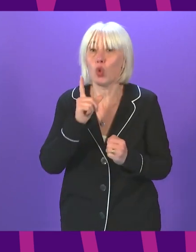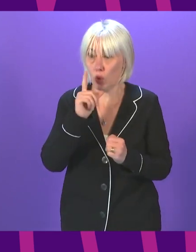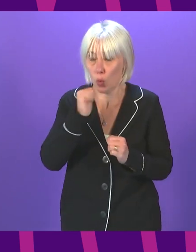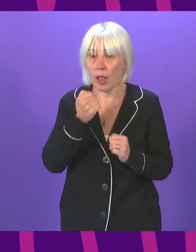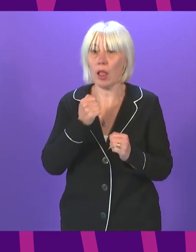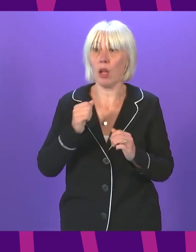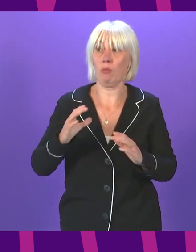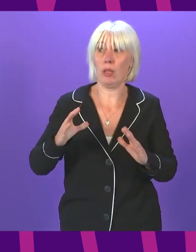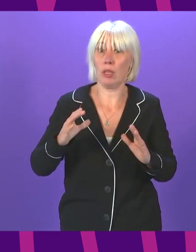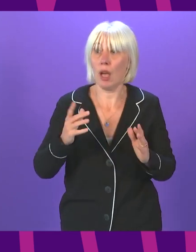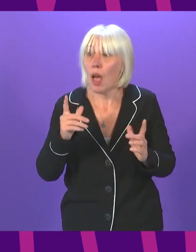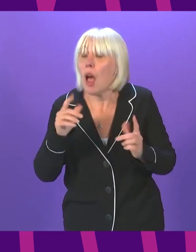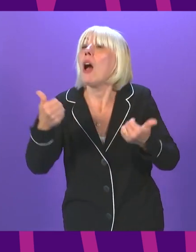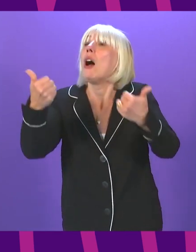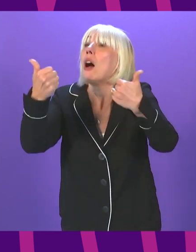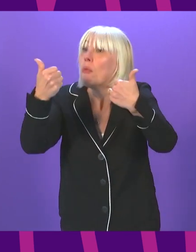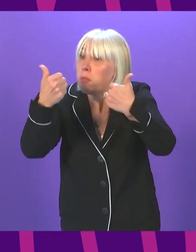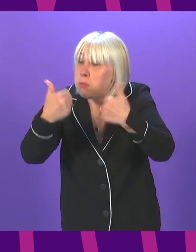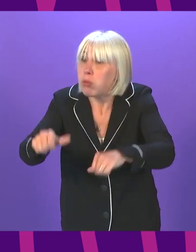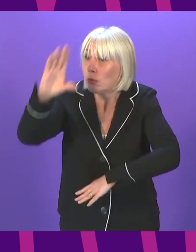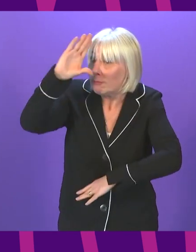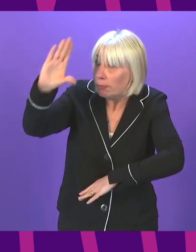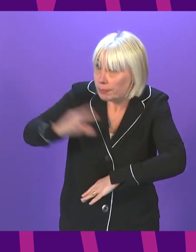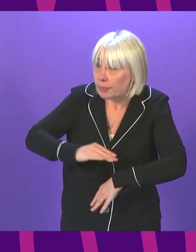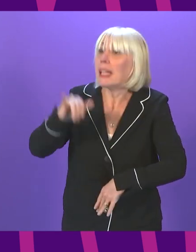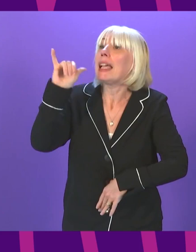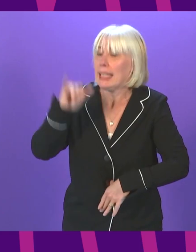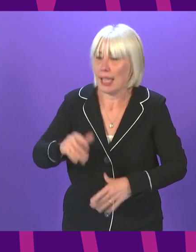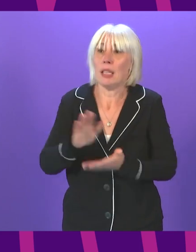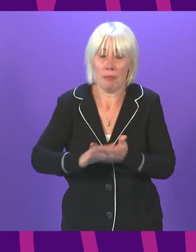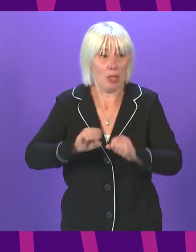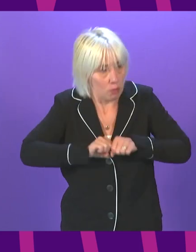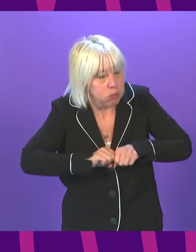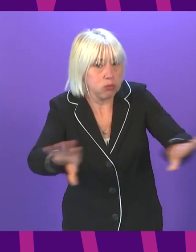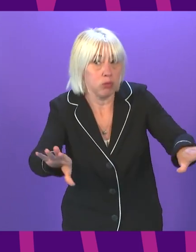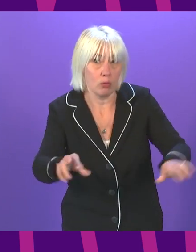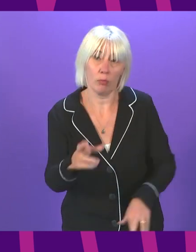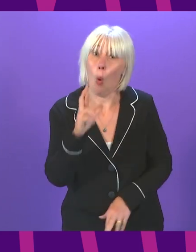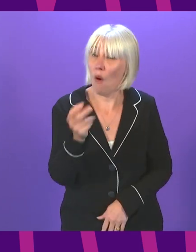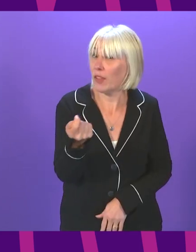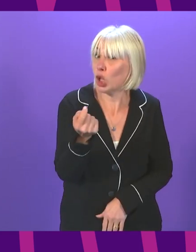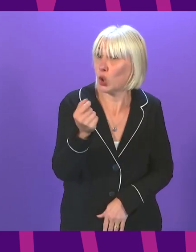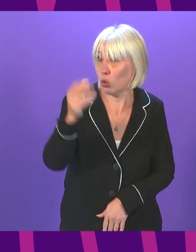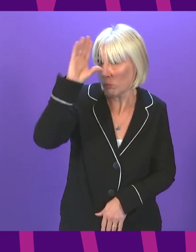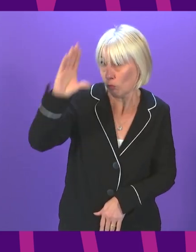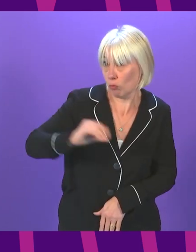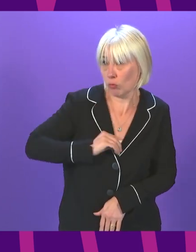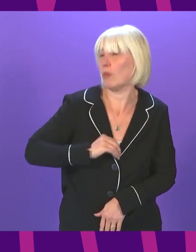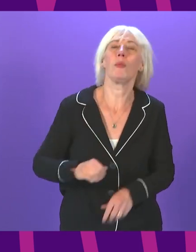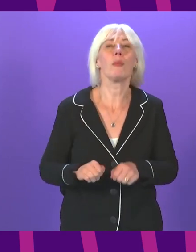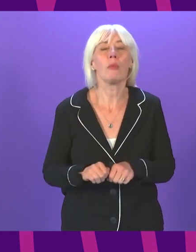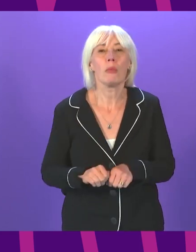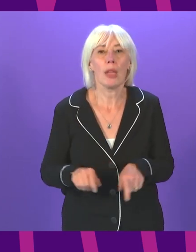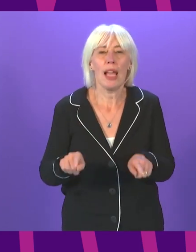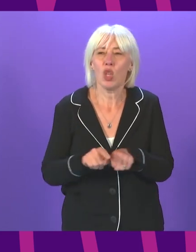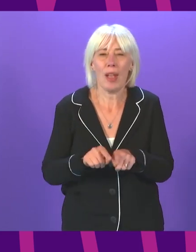just as soon as we get the JCVI recommendations. And I very much hope that will be soon. We are also taking targeted steps